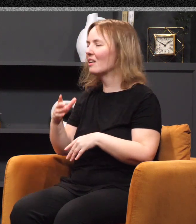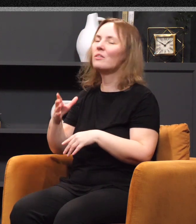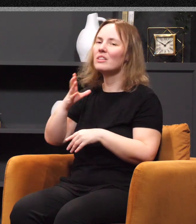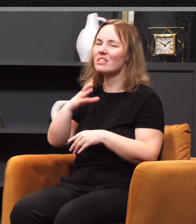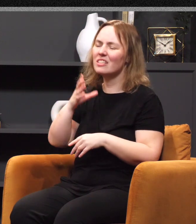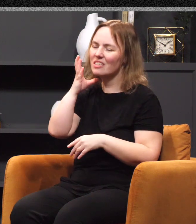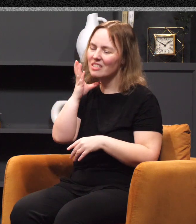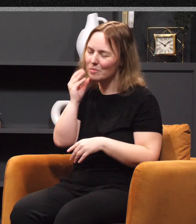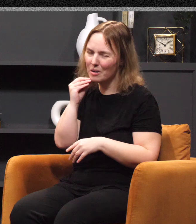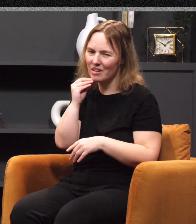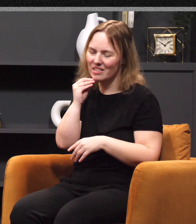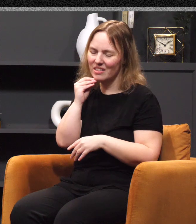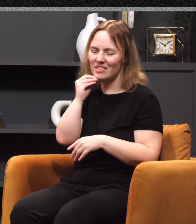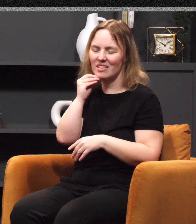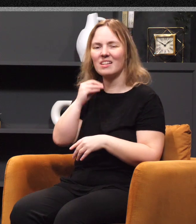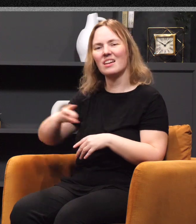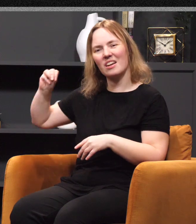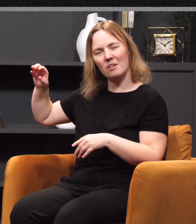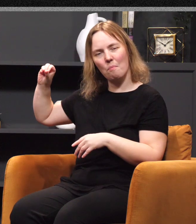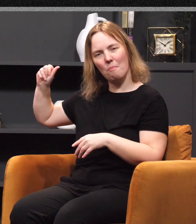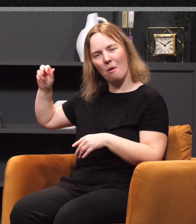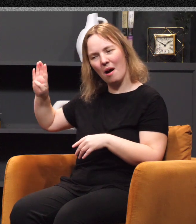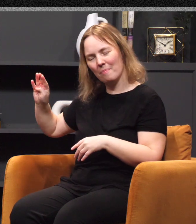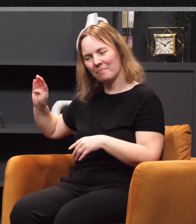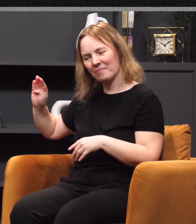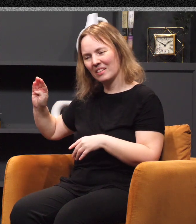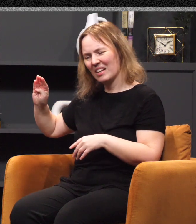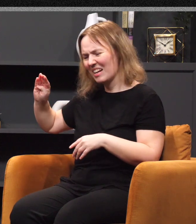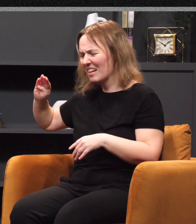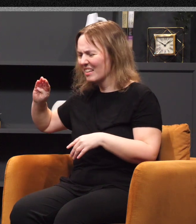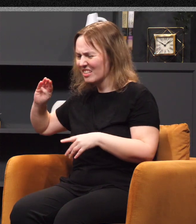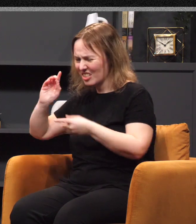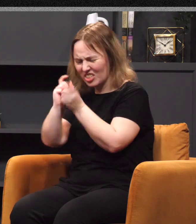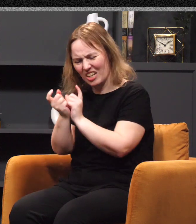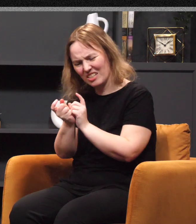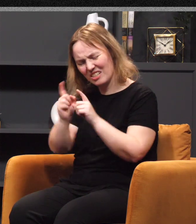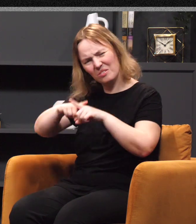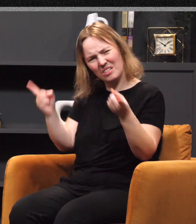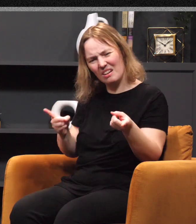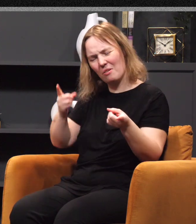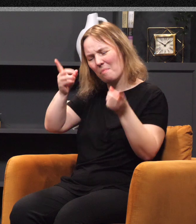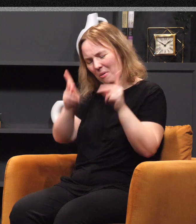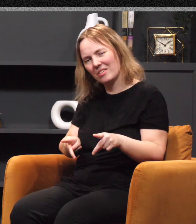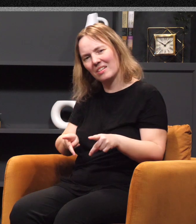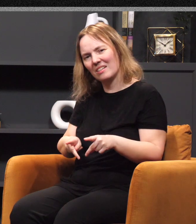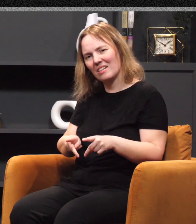her life, so gutted whatever fate that she had that she actually changed into a different person. Rather than being happy and